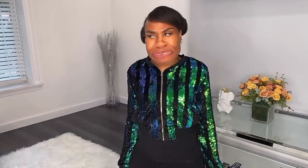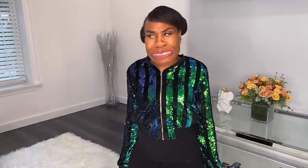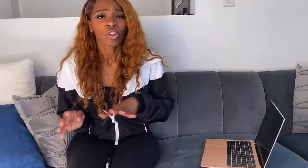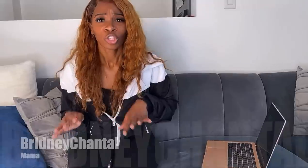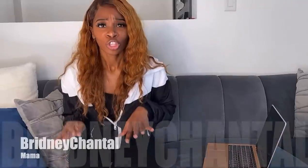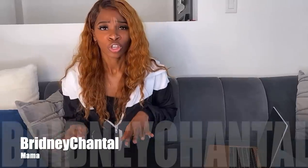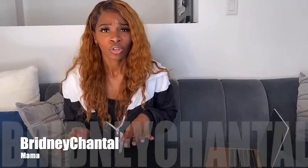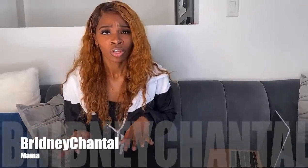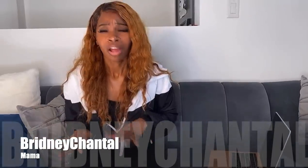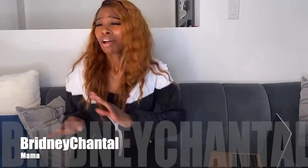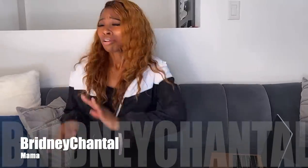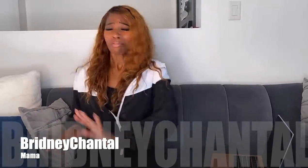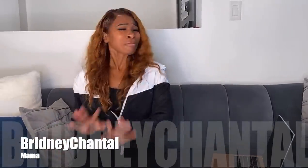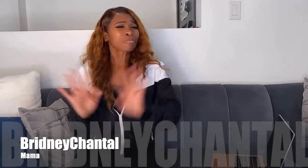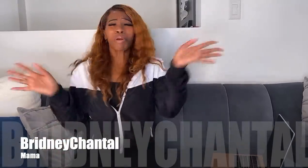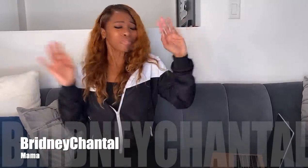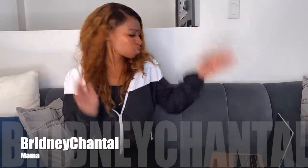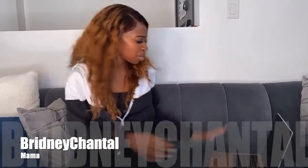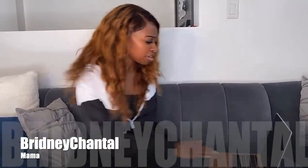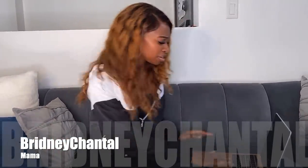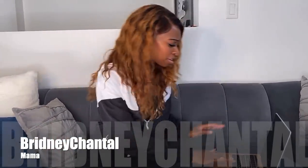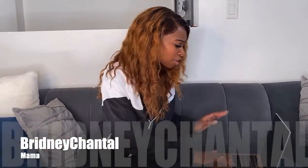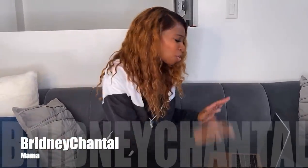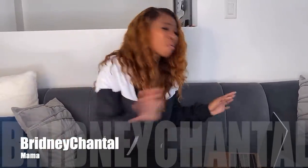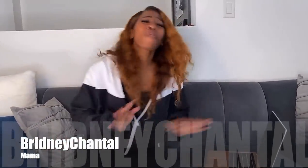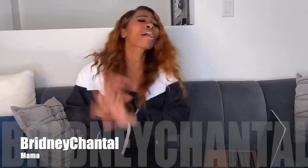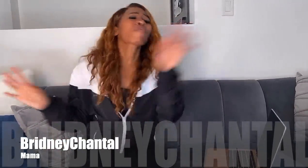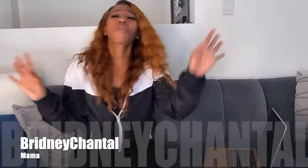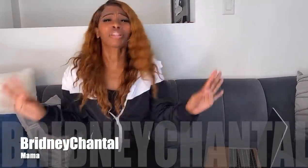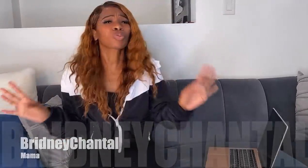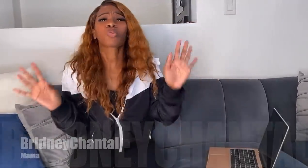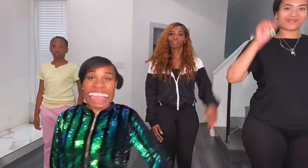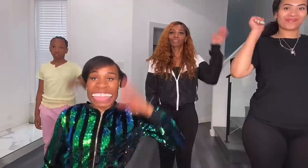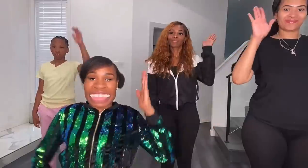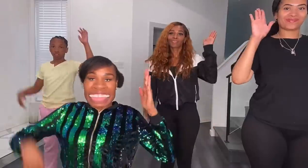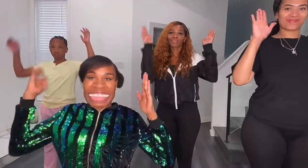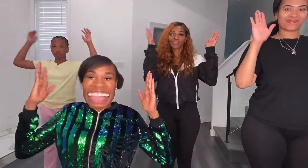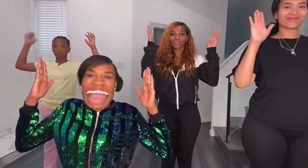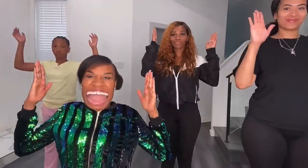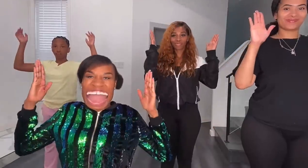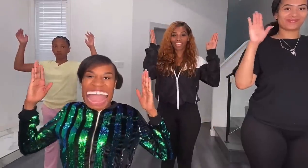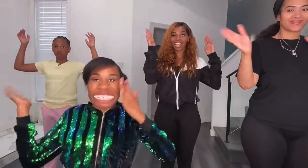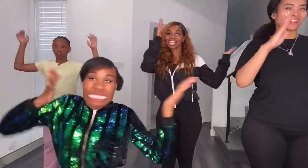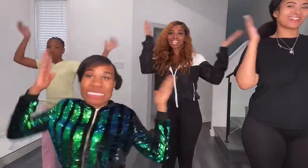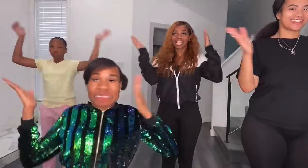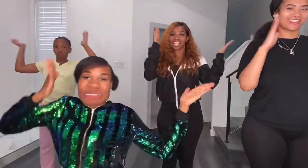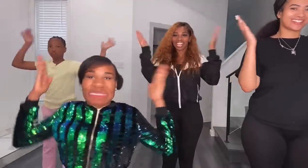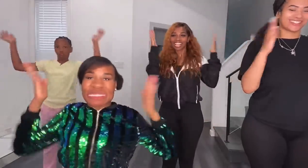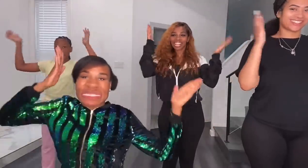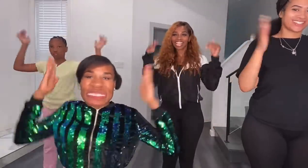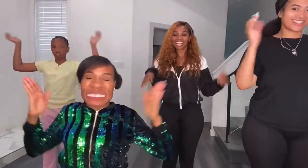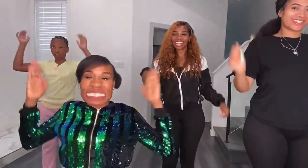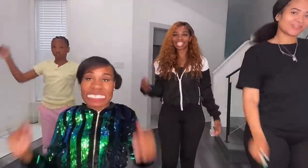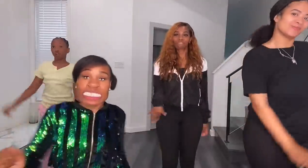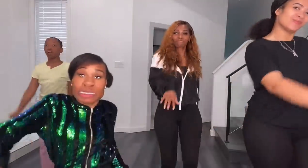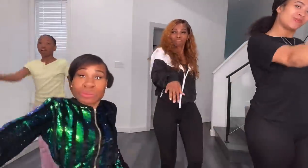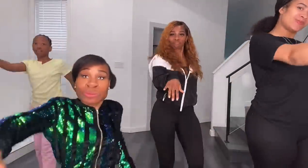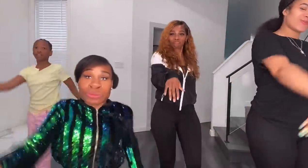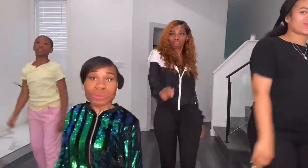that makes us giggle what can we say that's just Coco being Coco now now Coco you know that's a no no every time